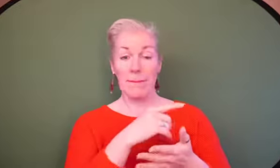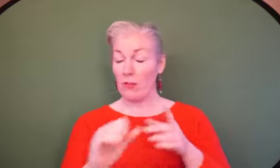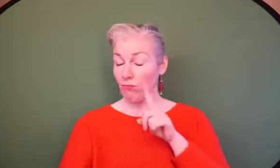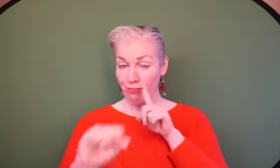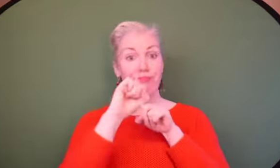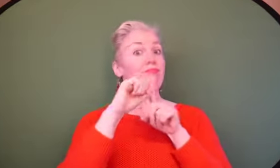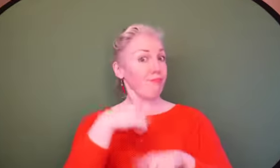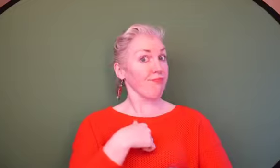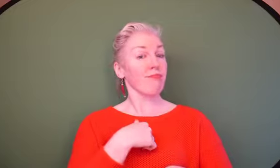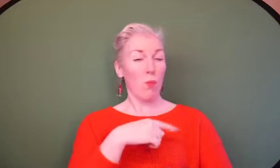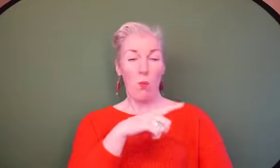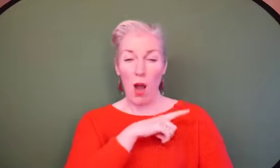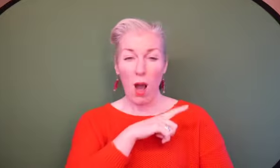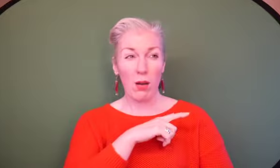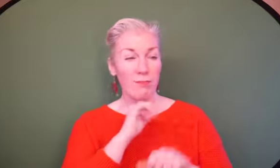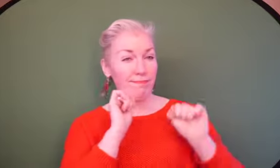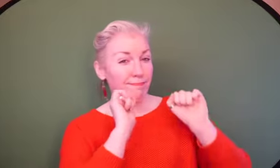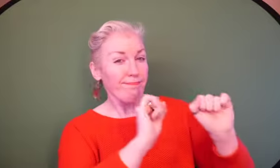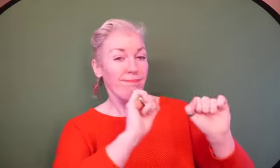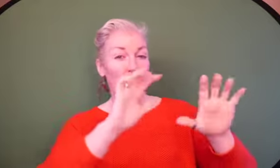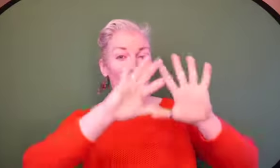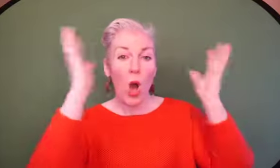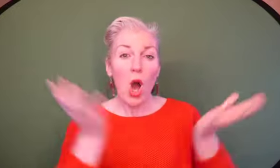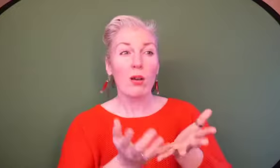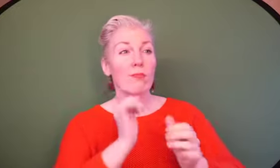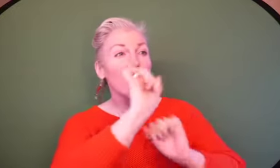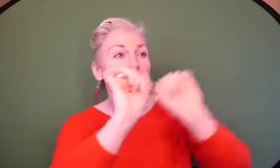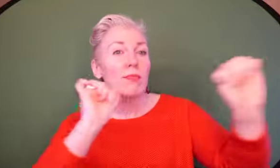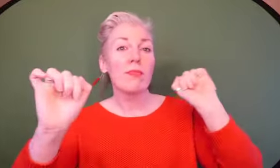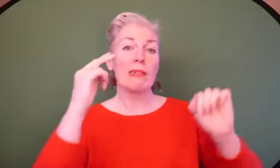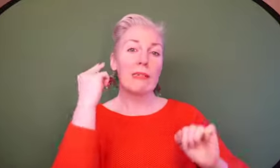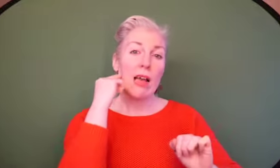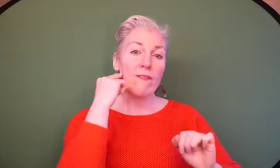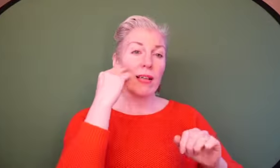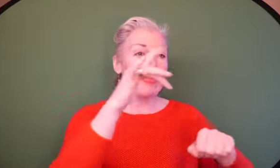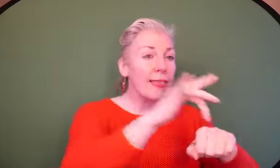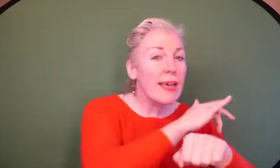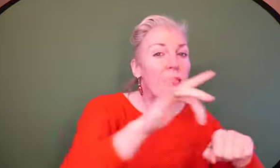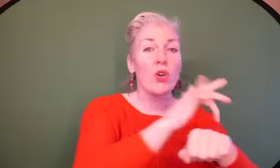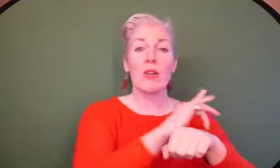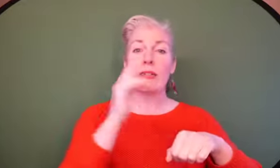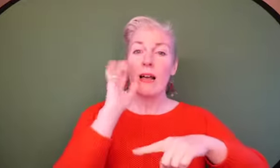once I'm not to shut,